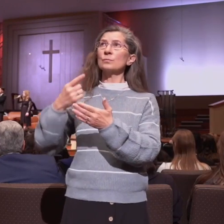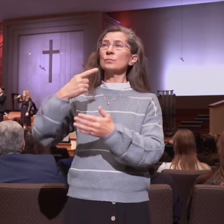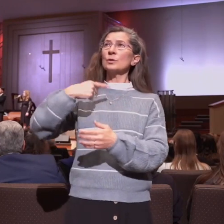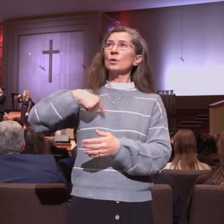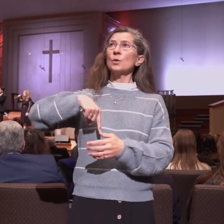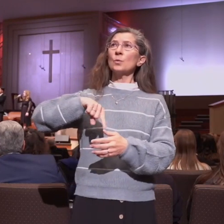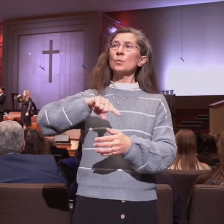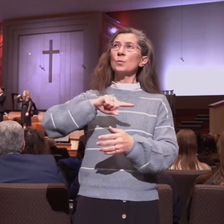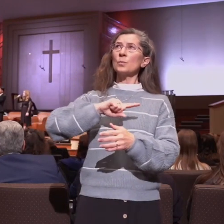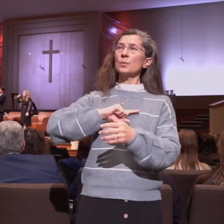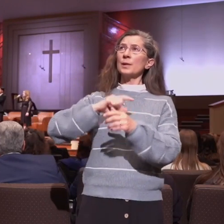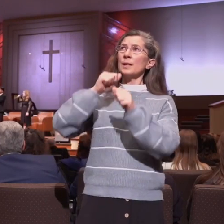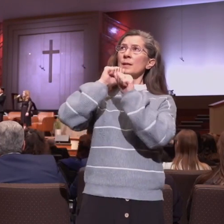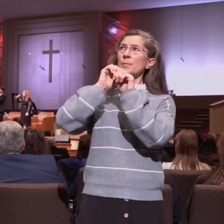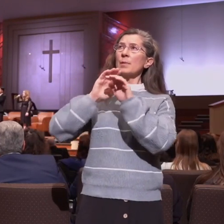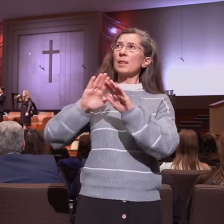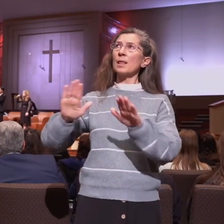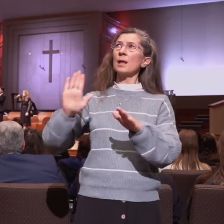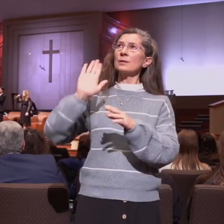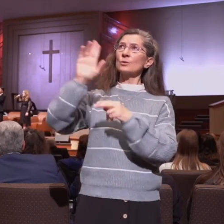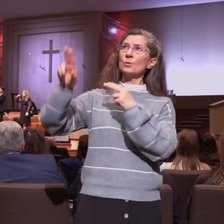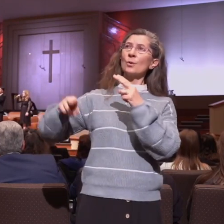moved to bless your name.